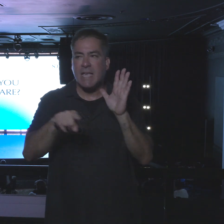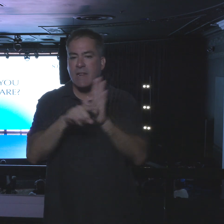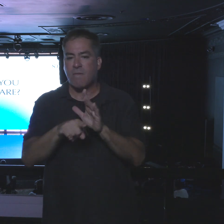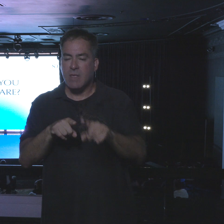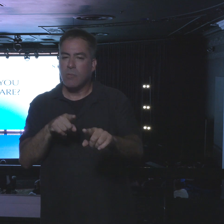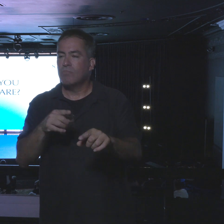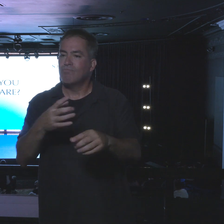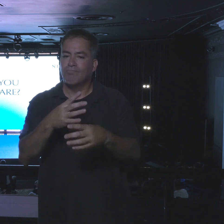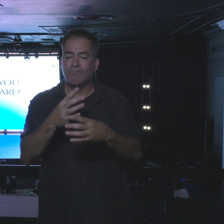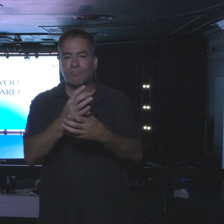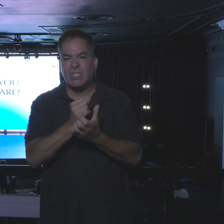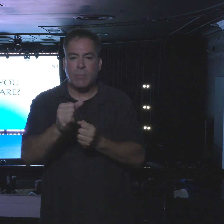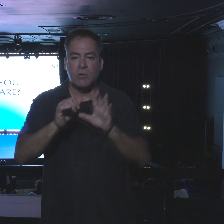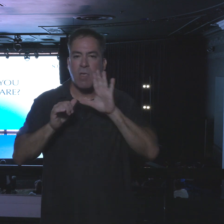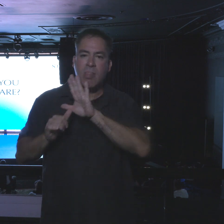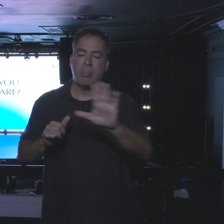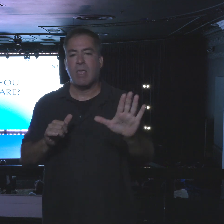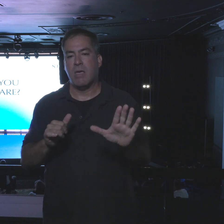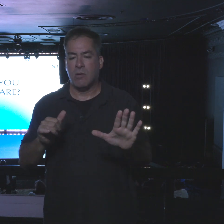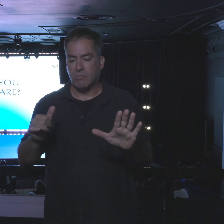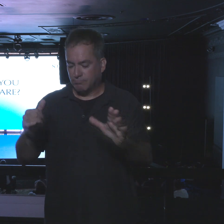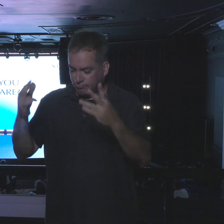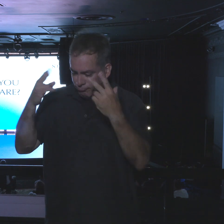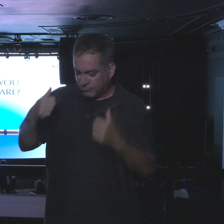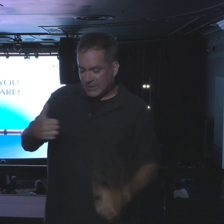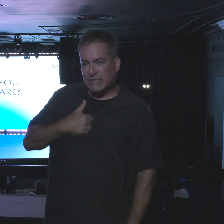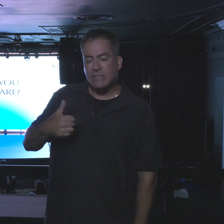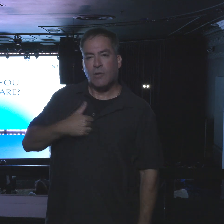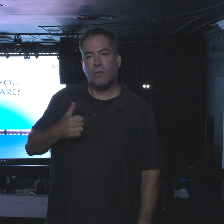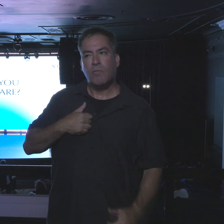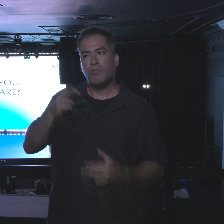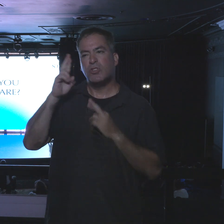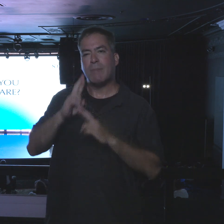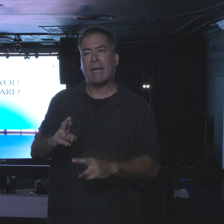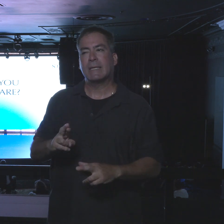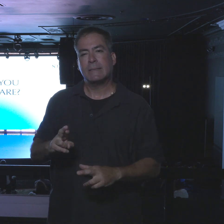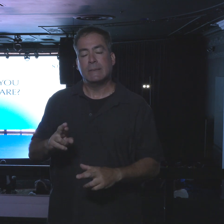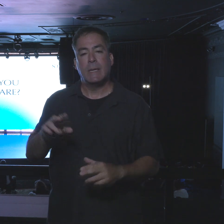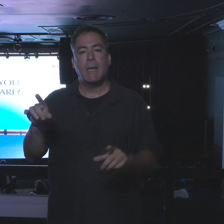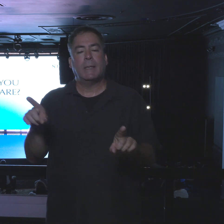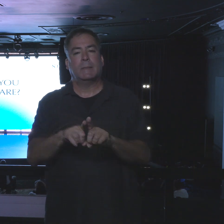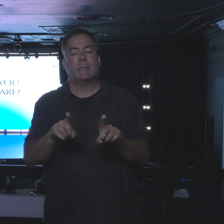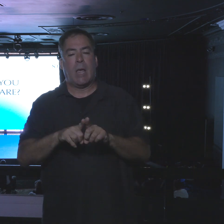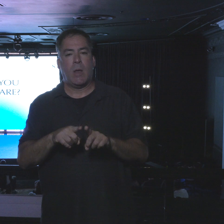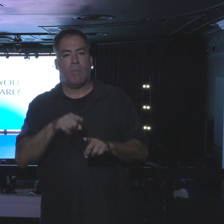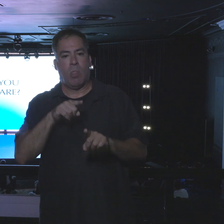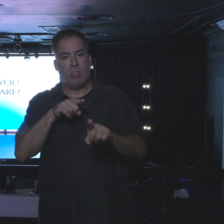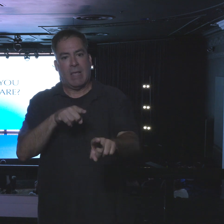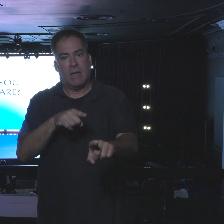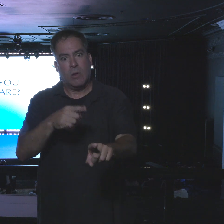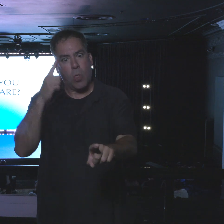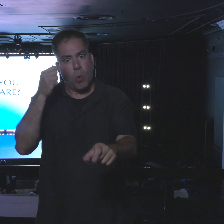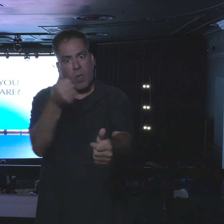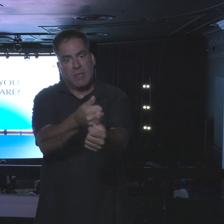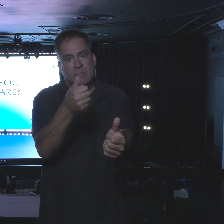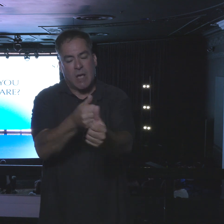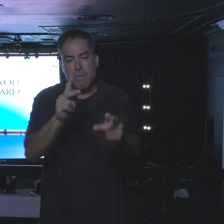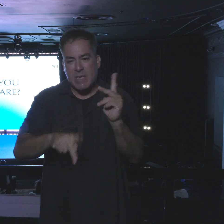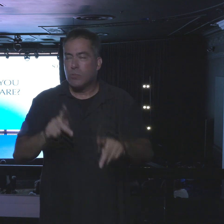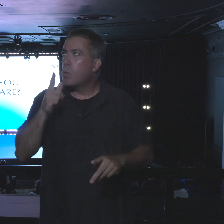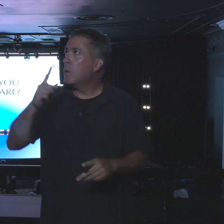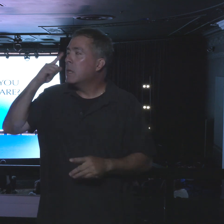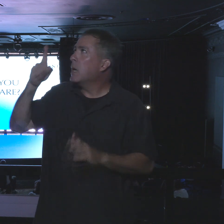self-respect. It was fatalistic. It was as if they thought themselves into a